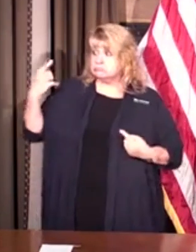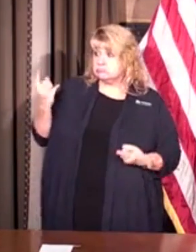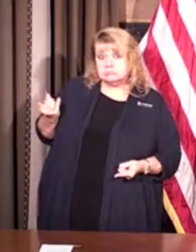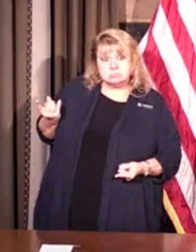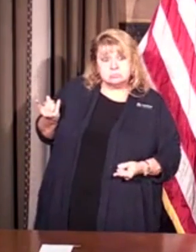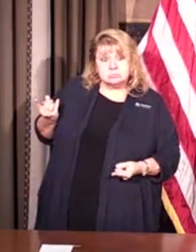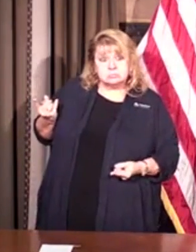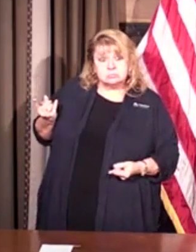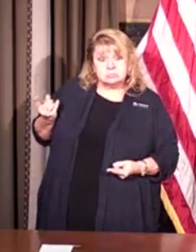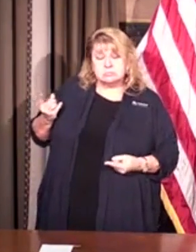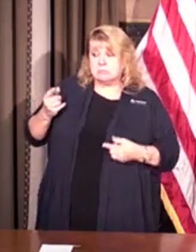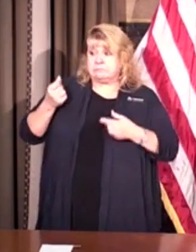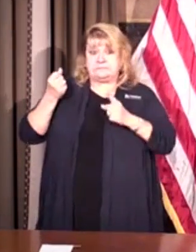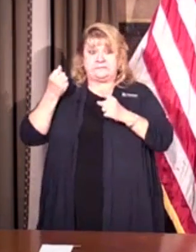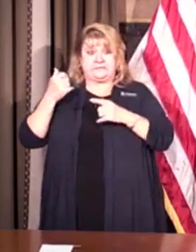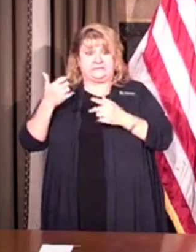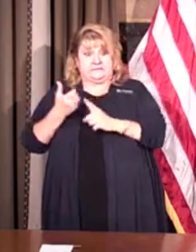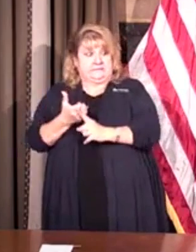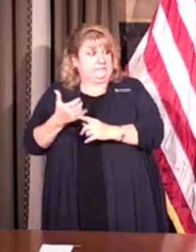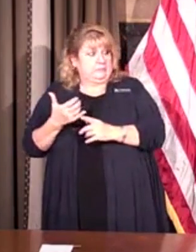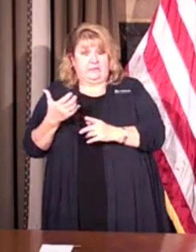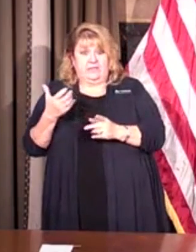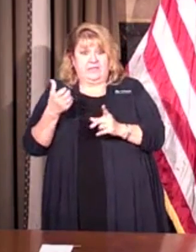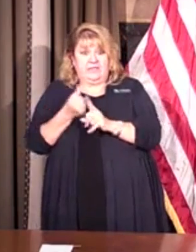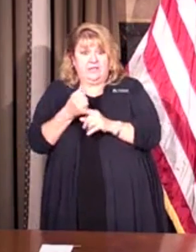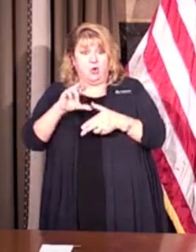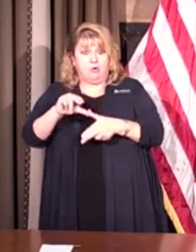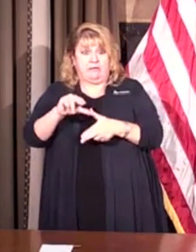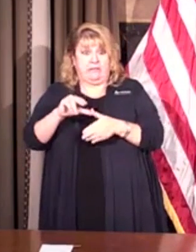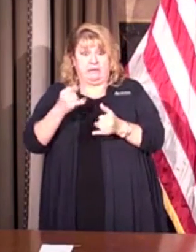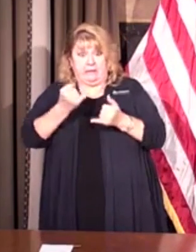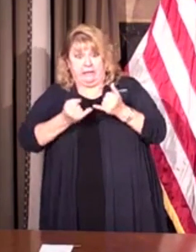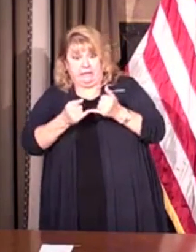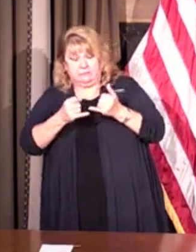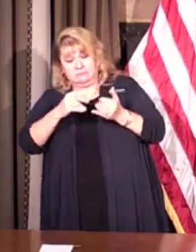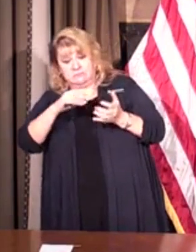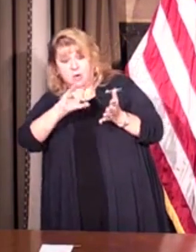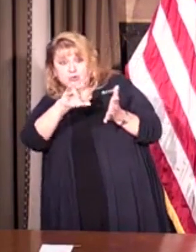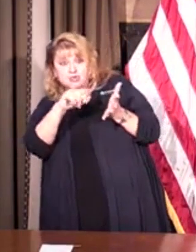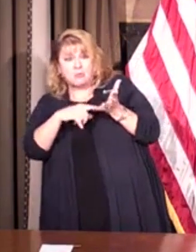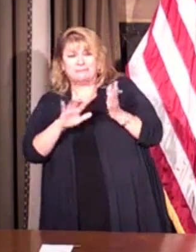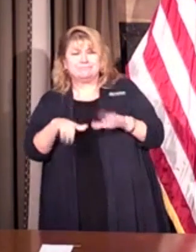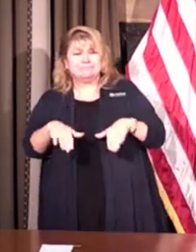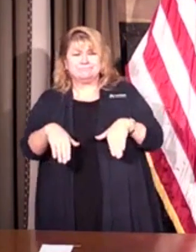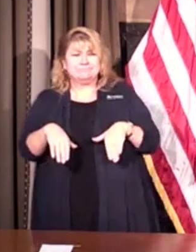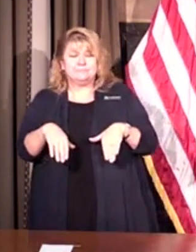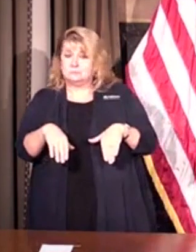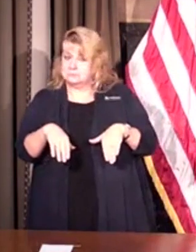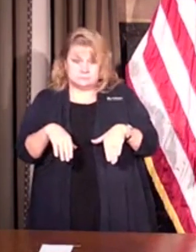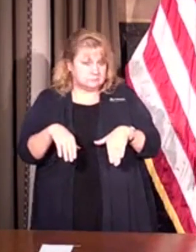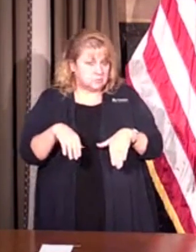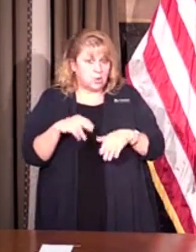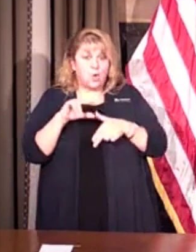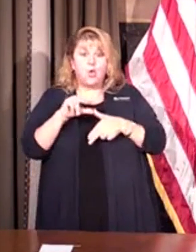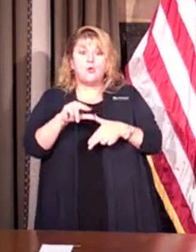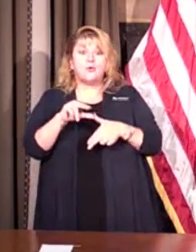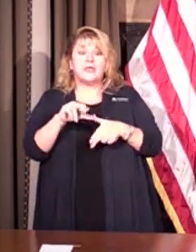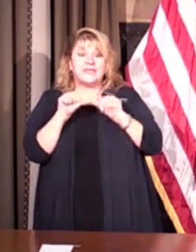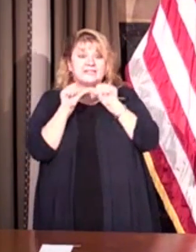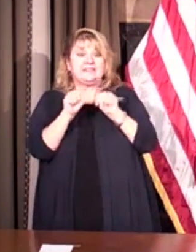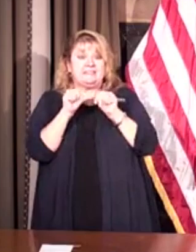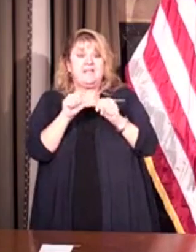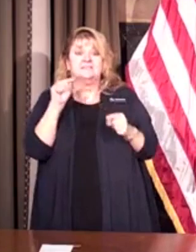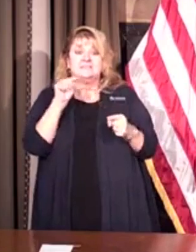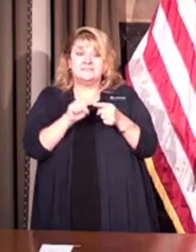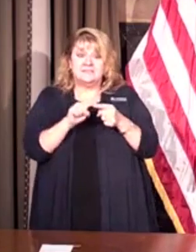typically get them this late in the year. But hurricane season is not over. And in fact, it won't be over until